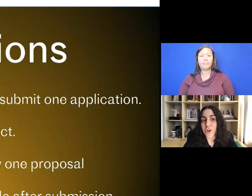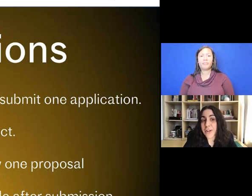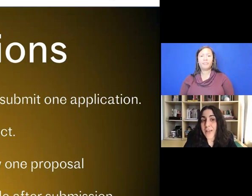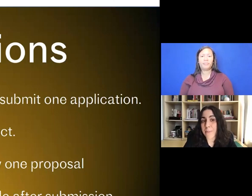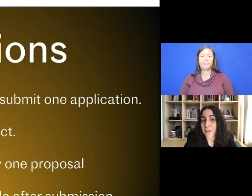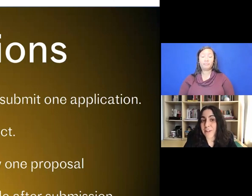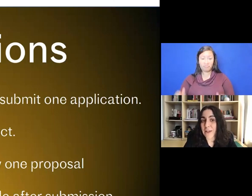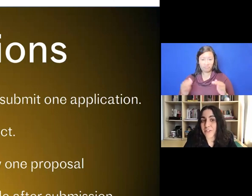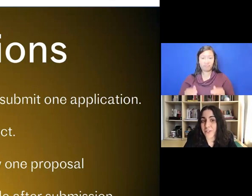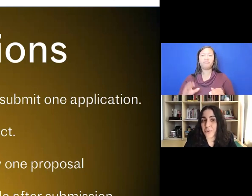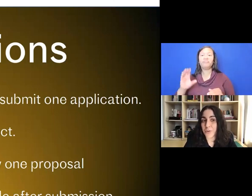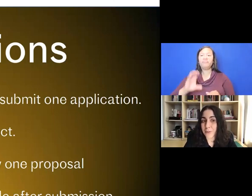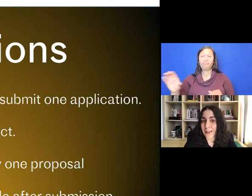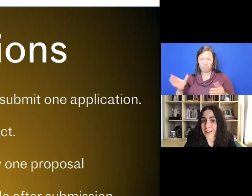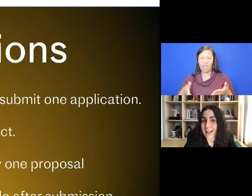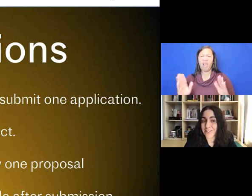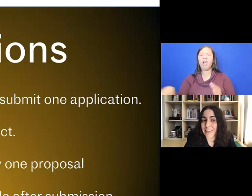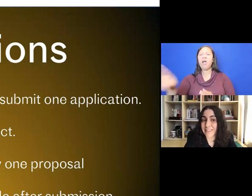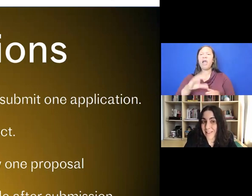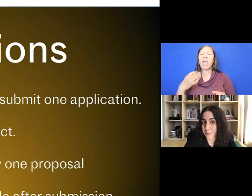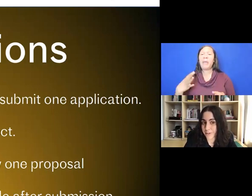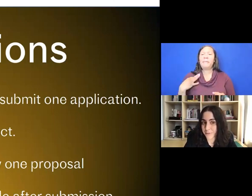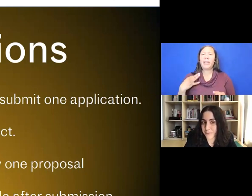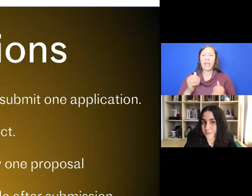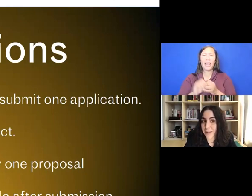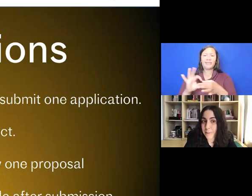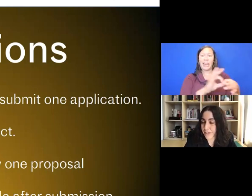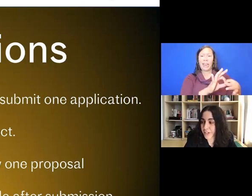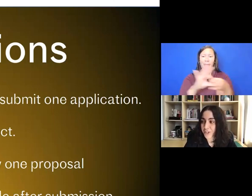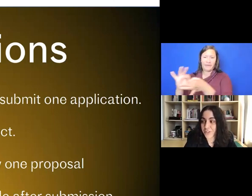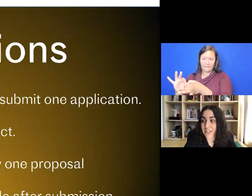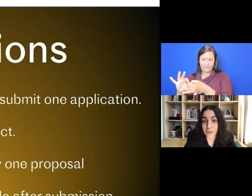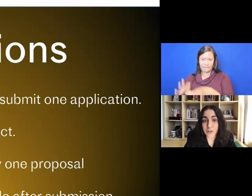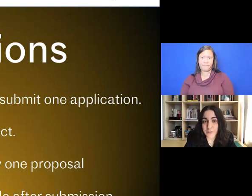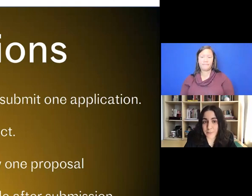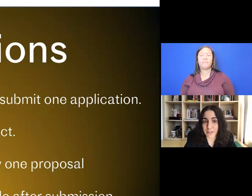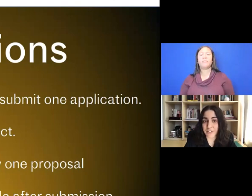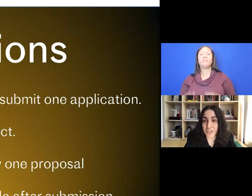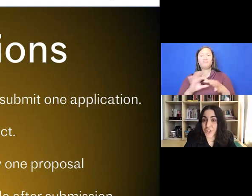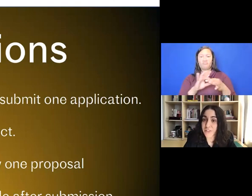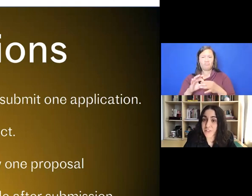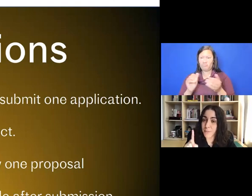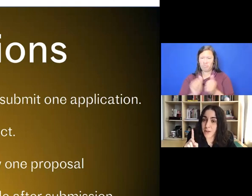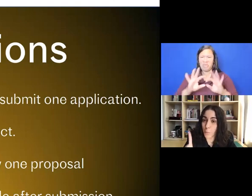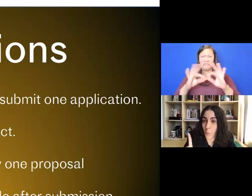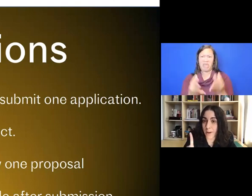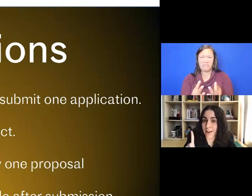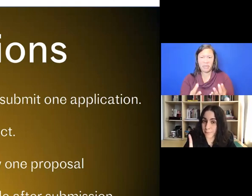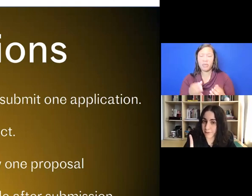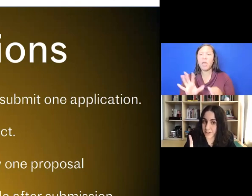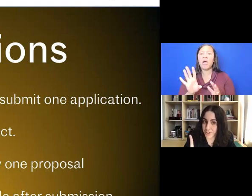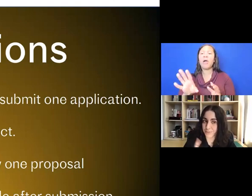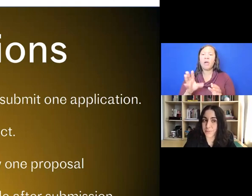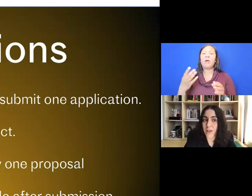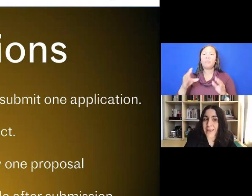Creative Capital allows you to apply as a collaborative. Collaborations, including families, should just submit one